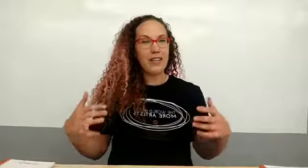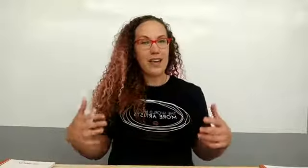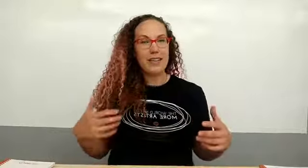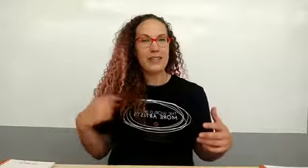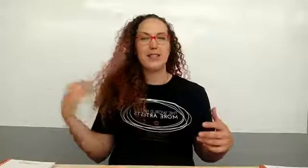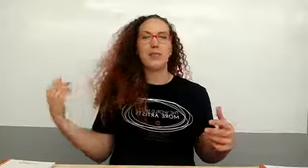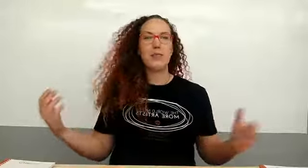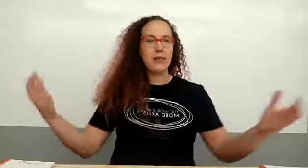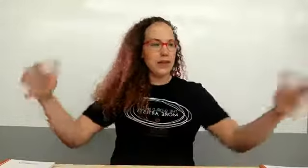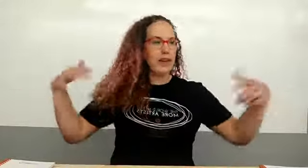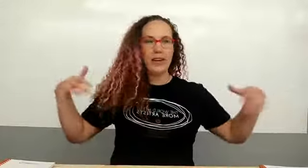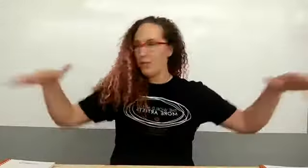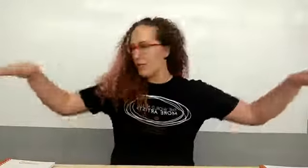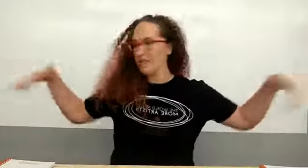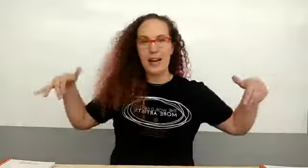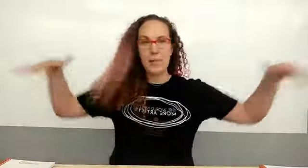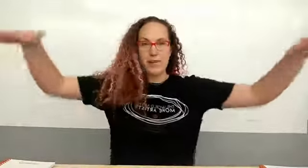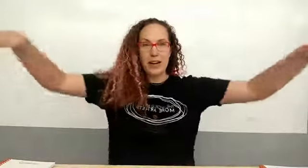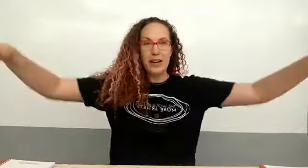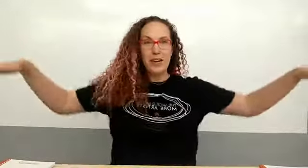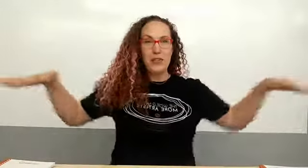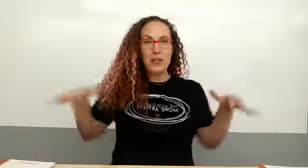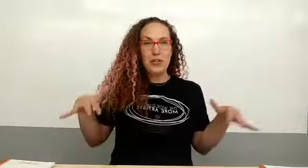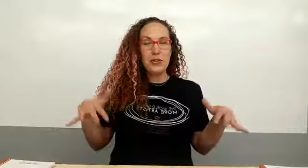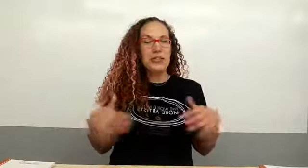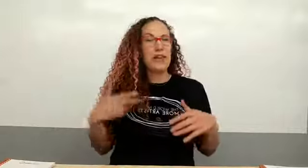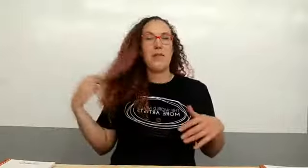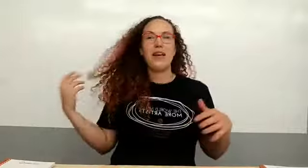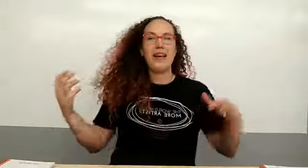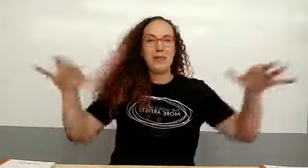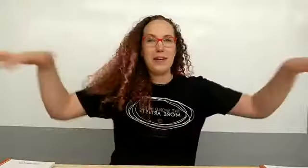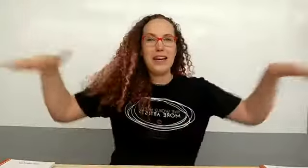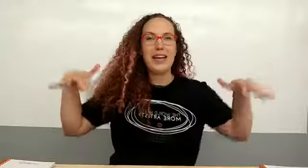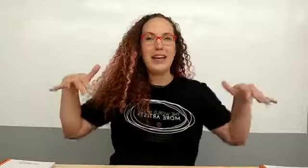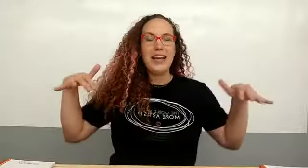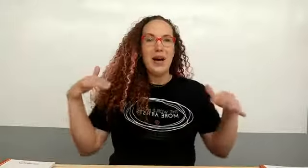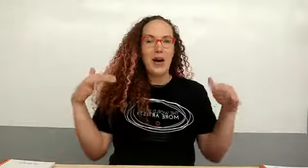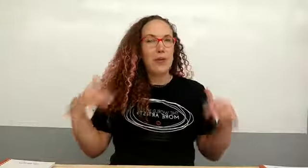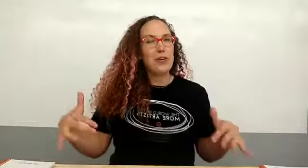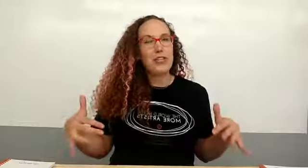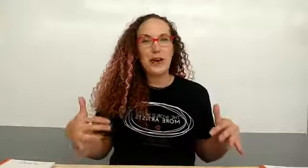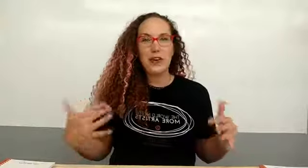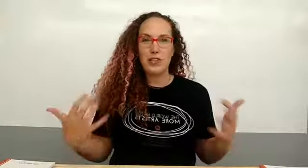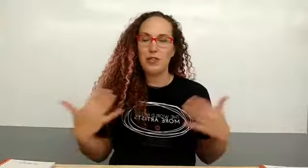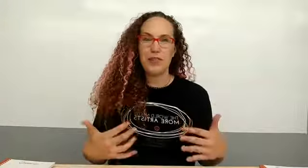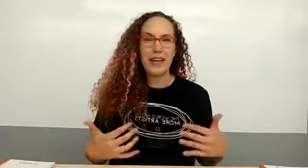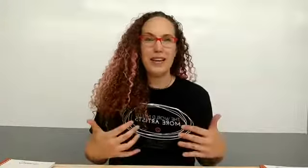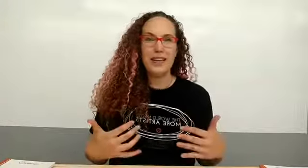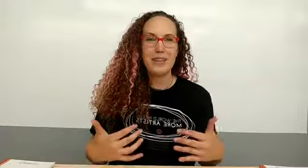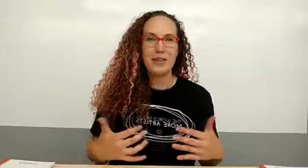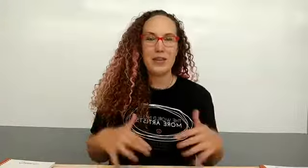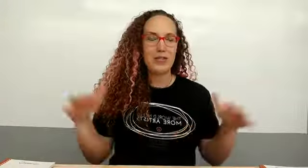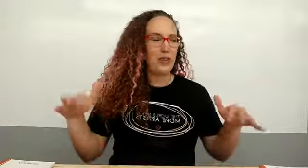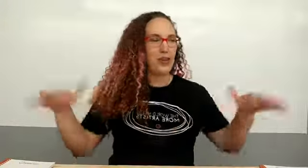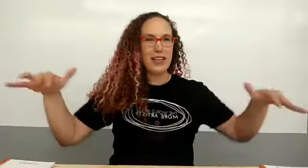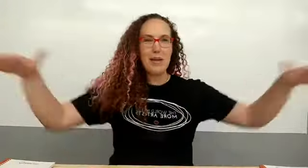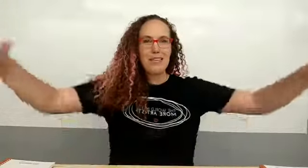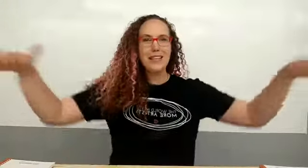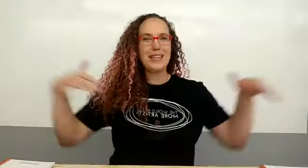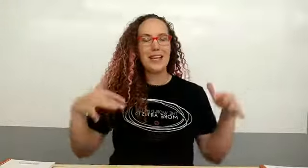classes so we bring in I'm all set up I've got four stools around me and I bring in um Orange Heasel artists who've been taking classes with us for a long time and they sit